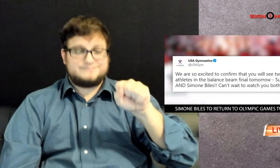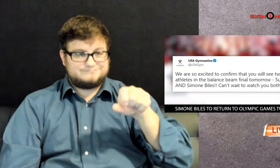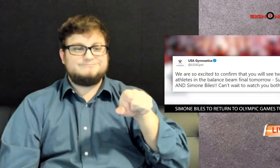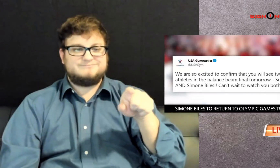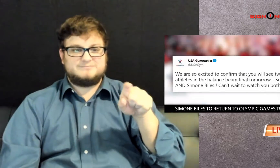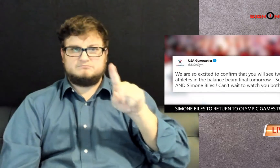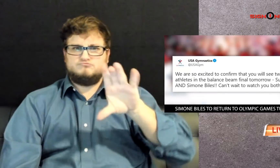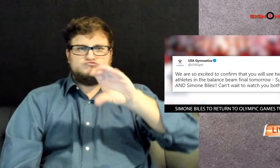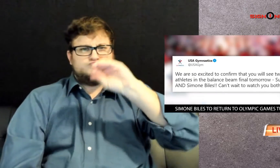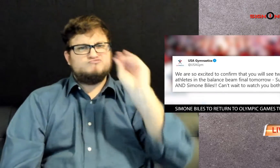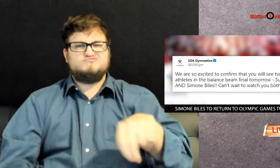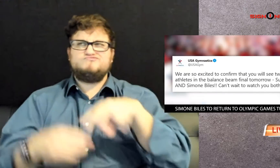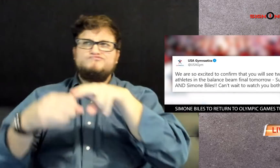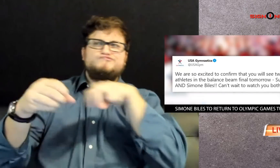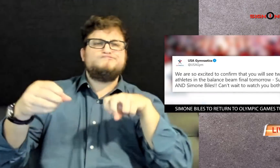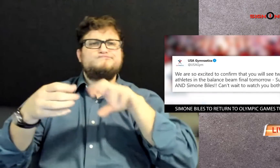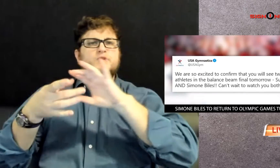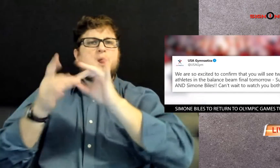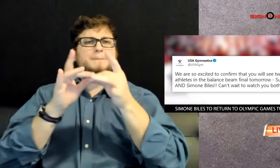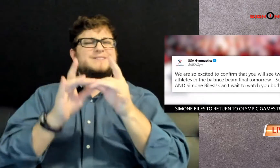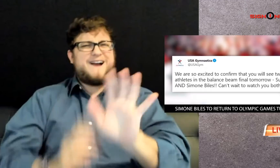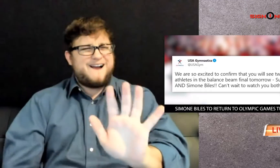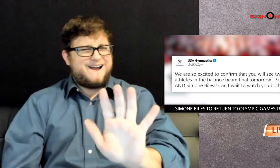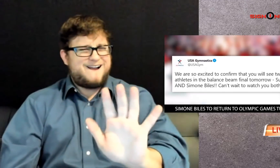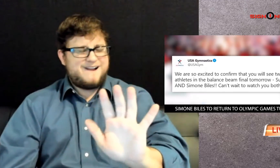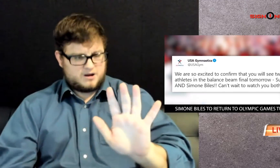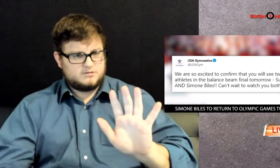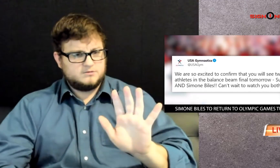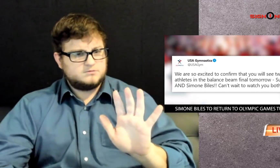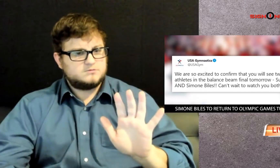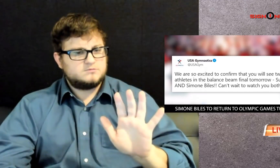Simone Biles isn't completely out of the Olympics yet.